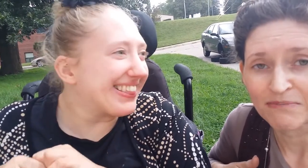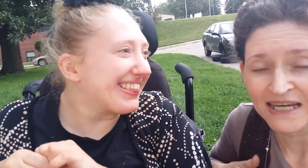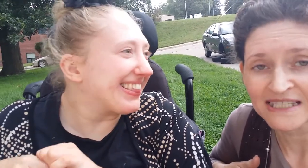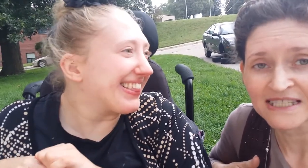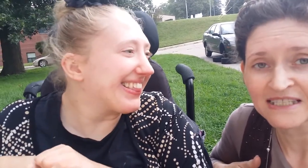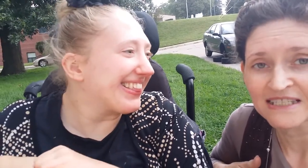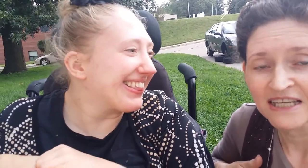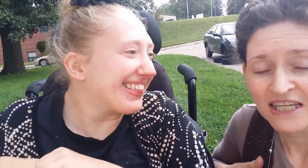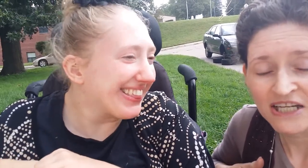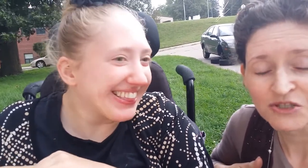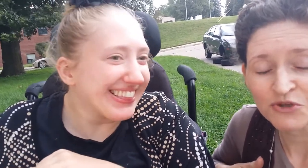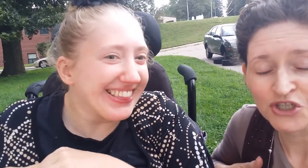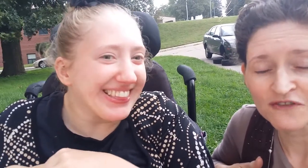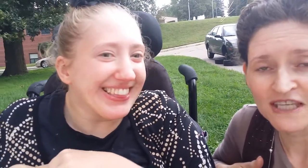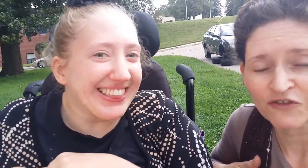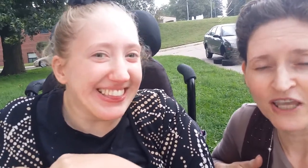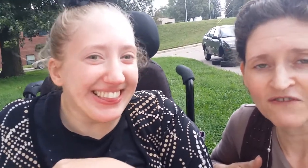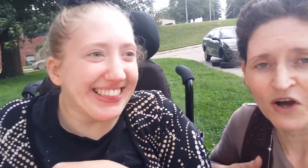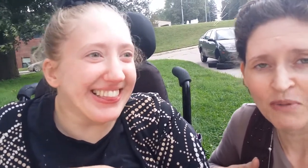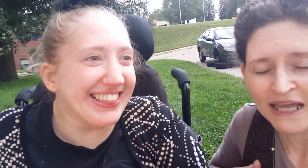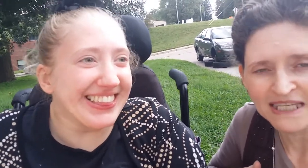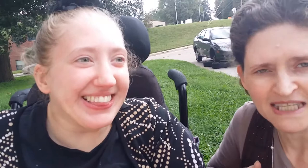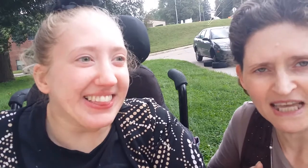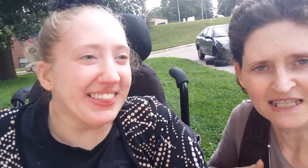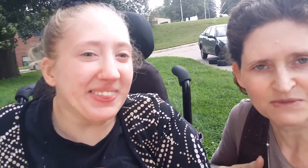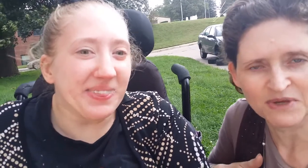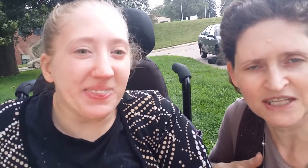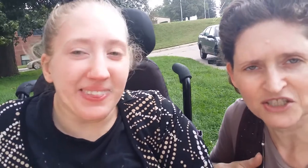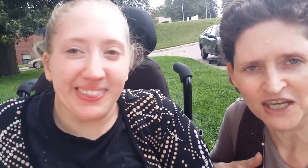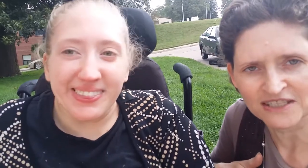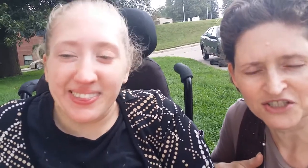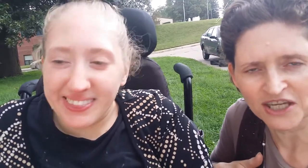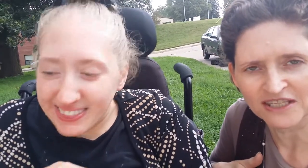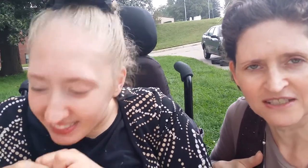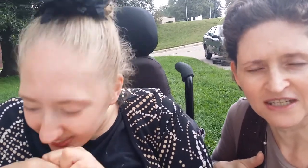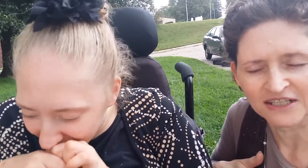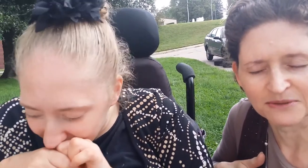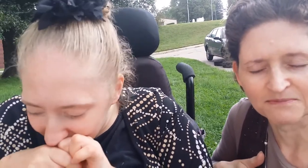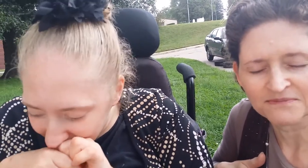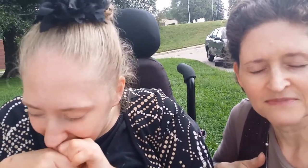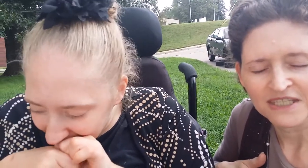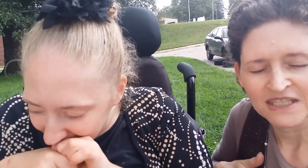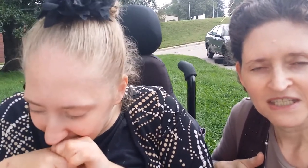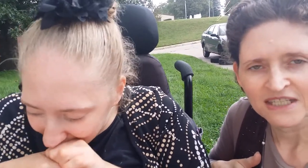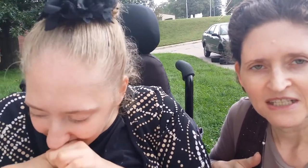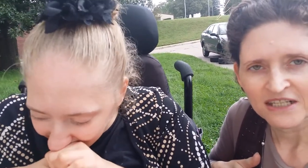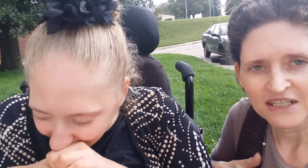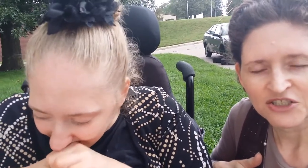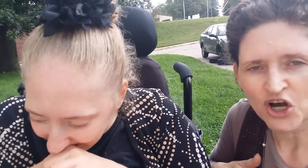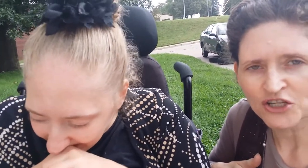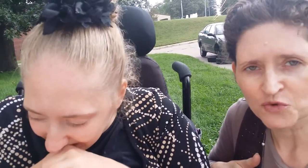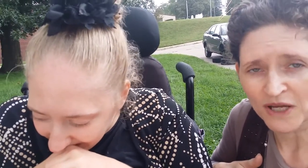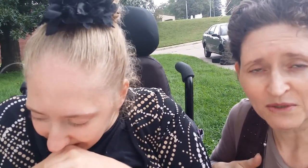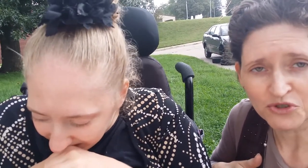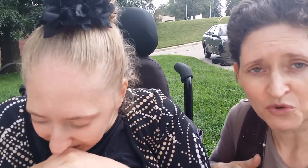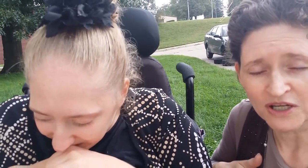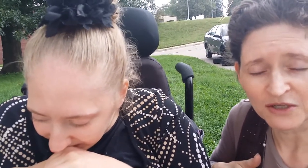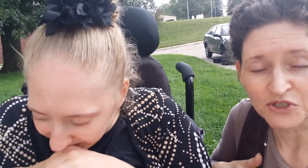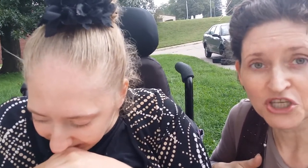best customer service ever? He felt bad because they had this big, giant, giant, um, Dodge Ram truck. It was